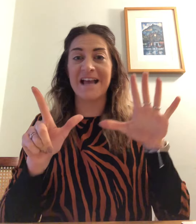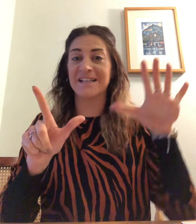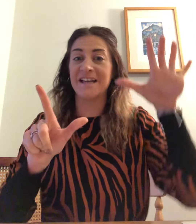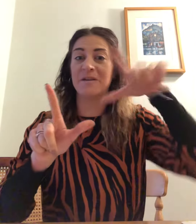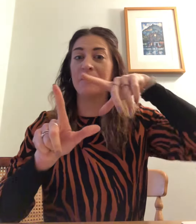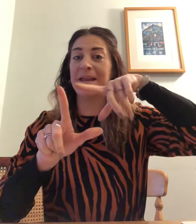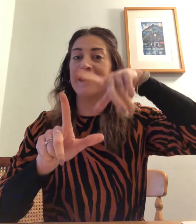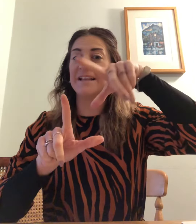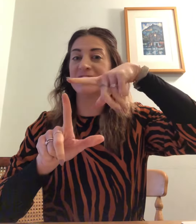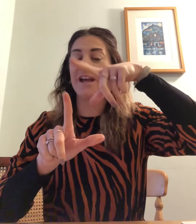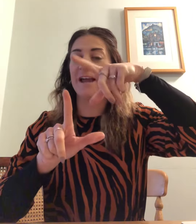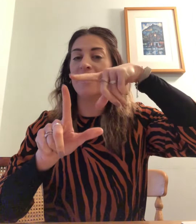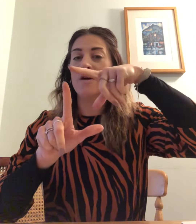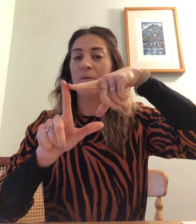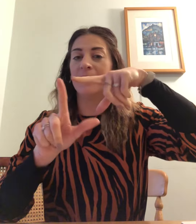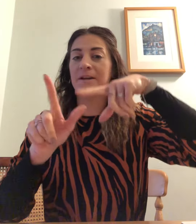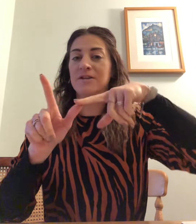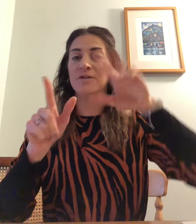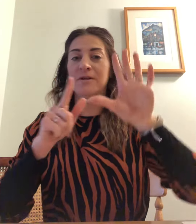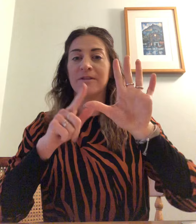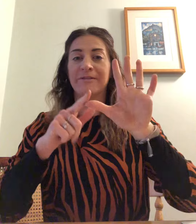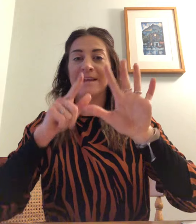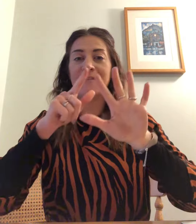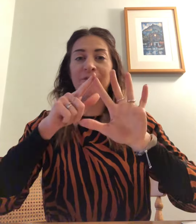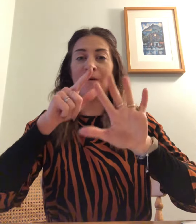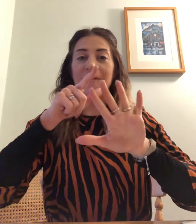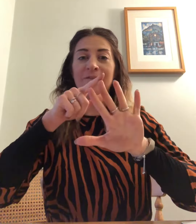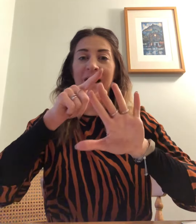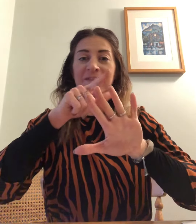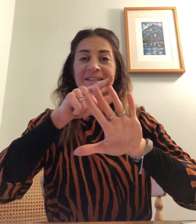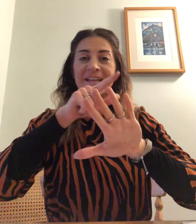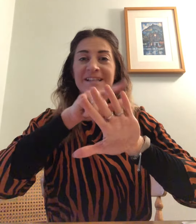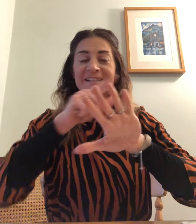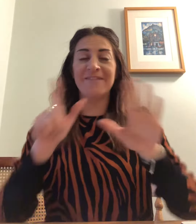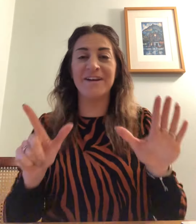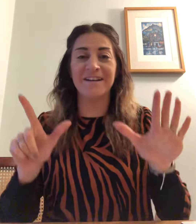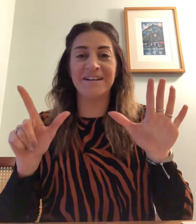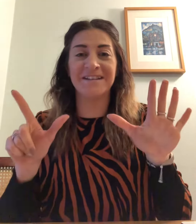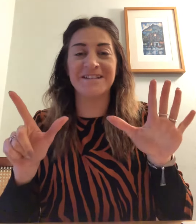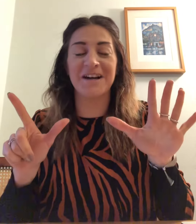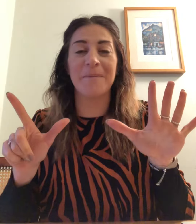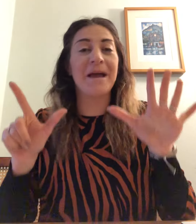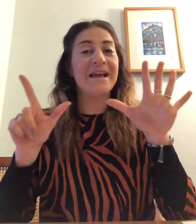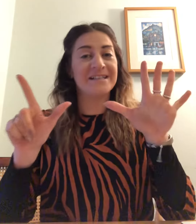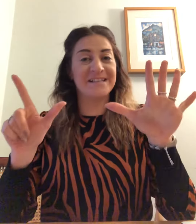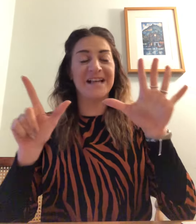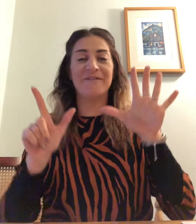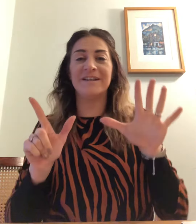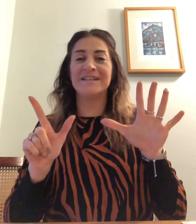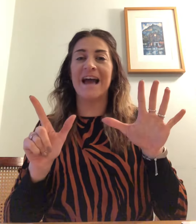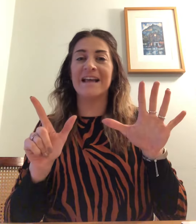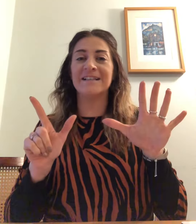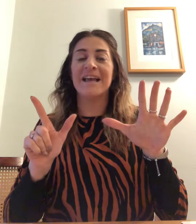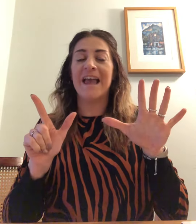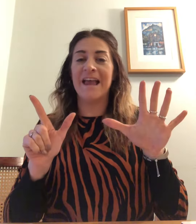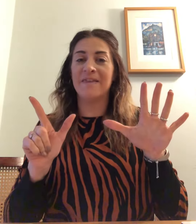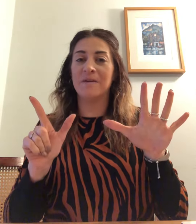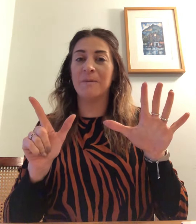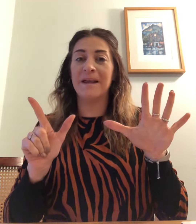in a week. Let's check. One, two, three, four, five, six, seven. Good job. Seven days in the week.